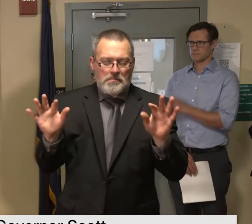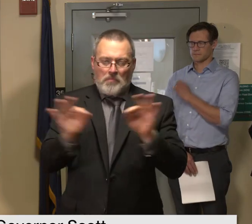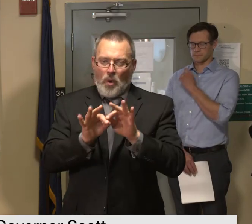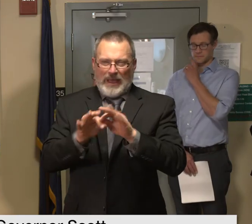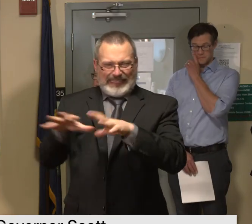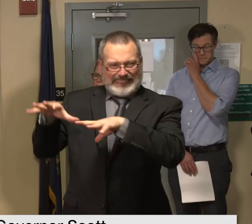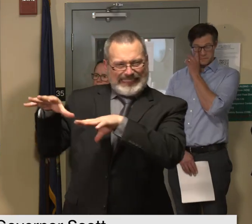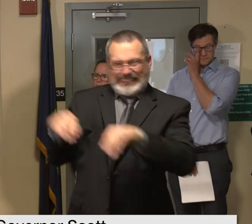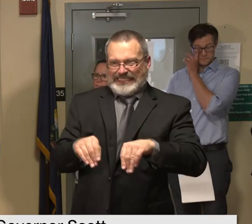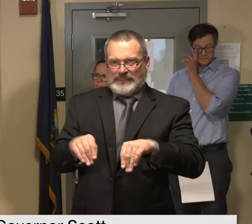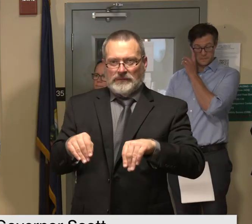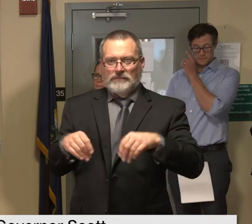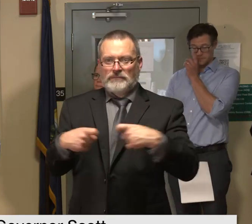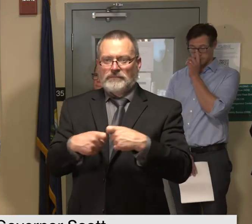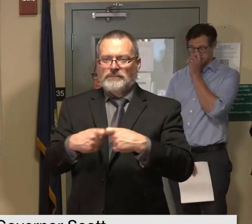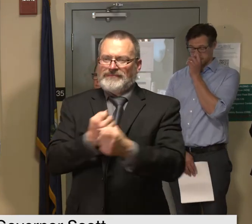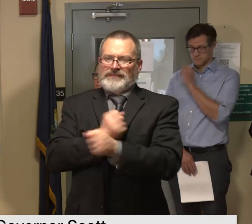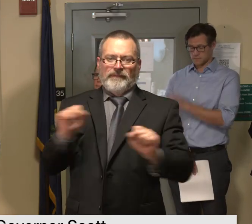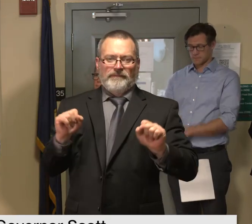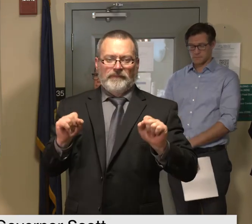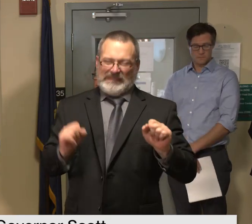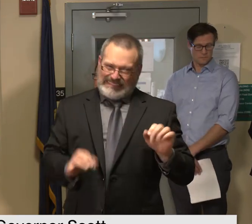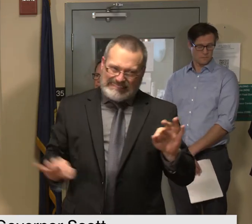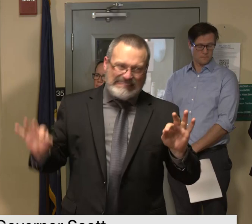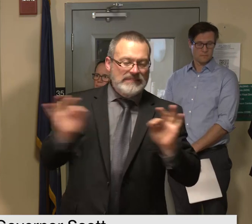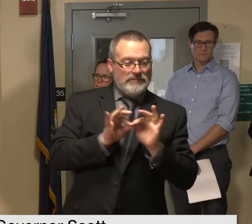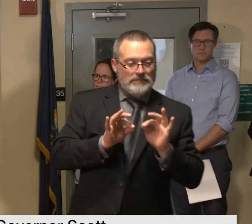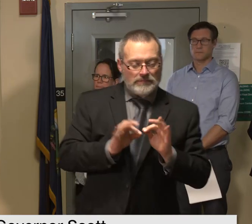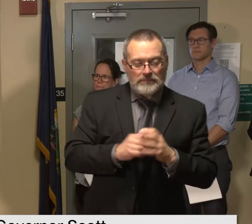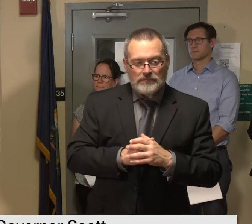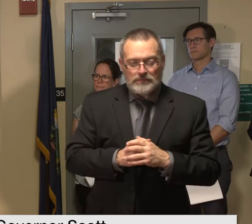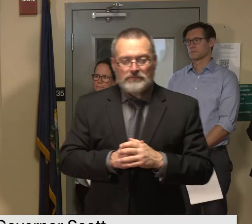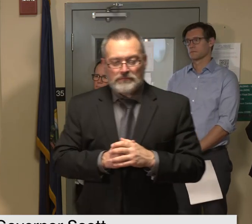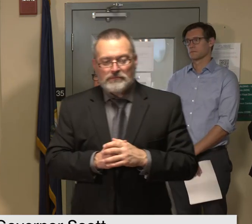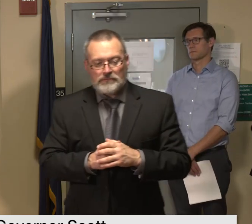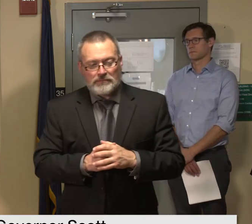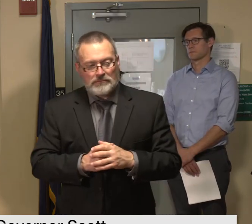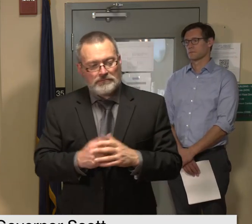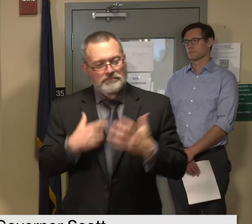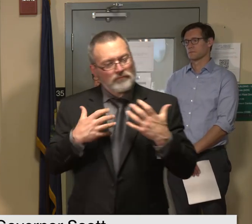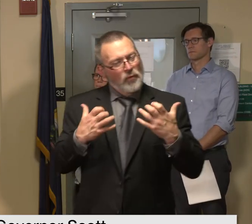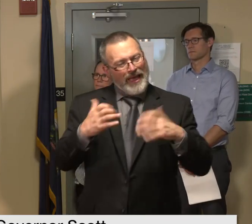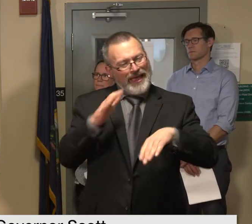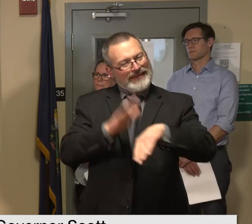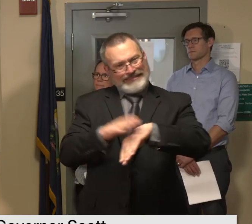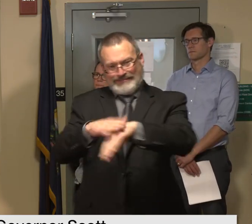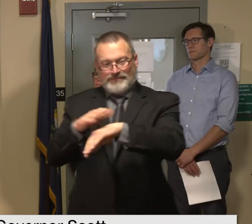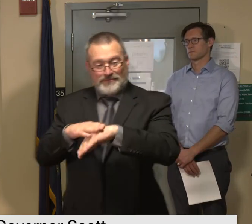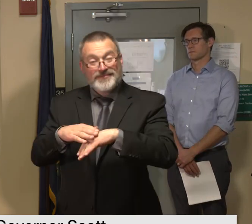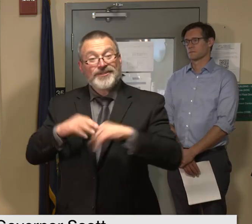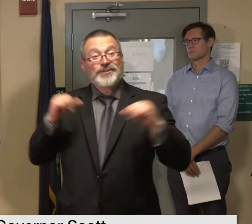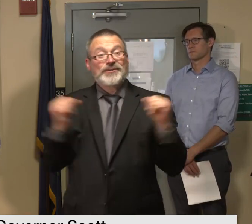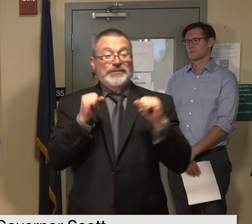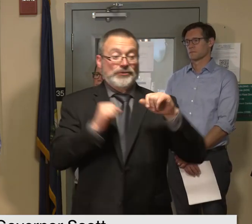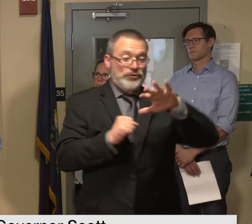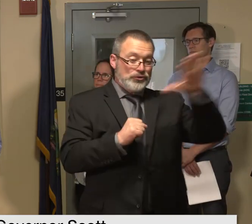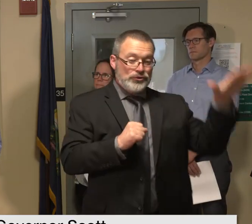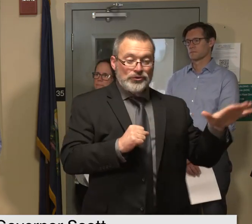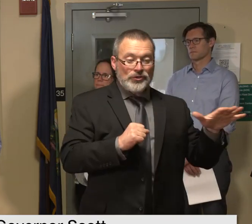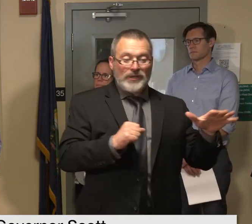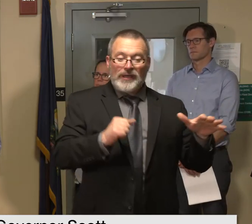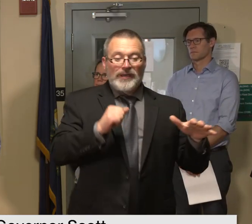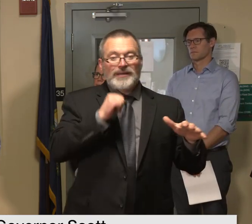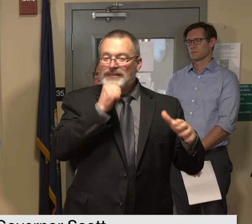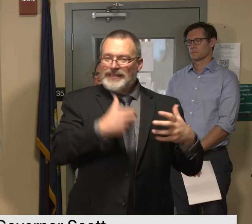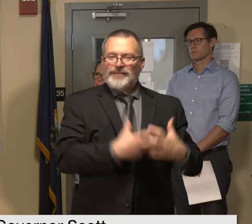safe to do so and never of course as we always say in the winter time use a generator inside your